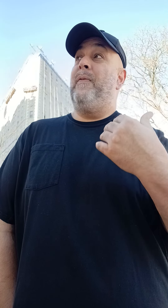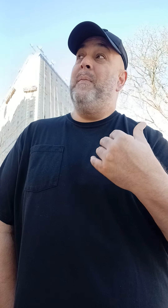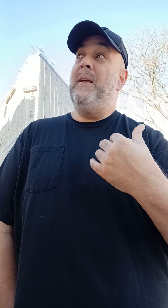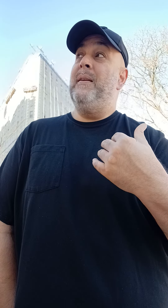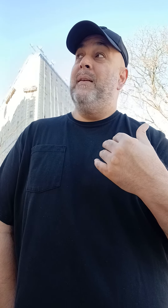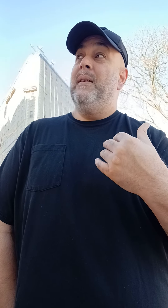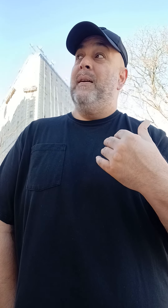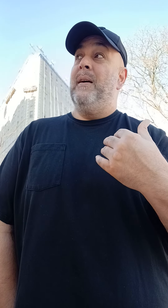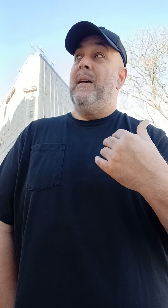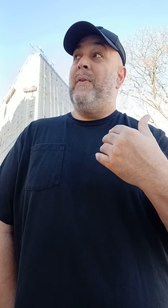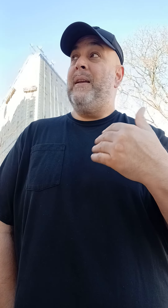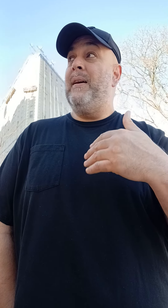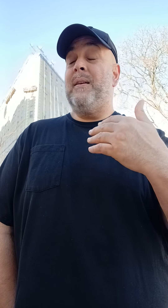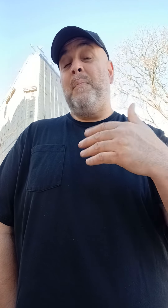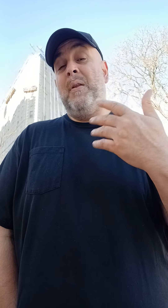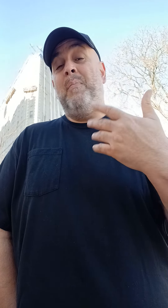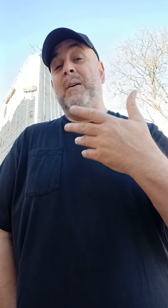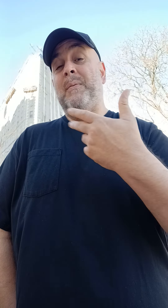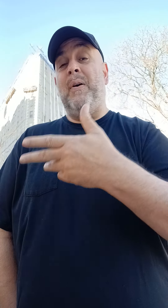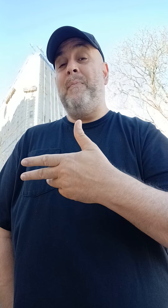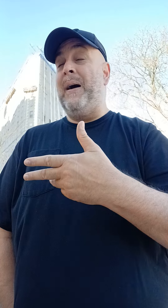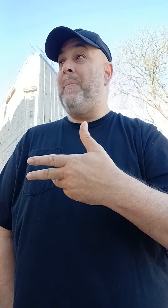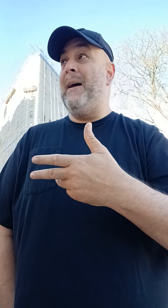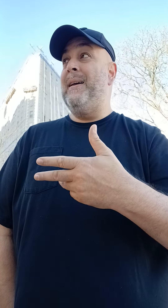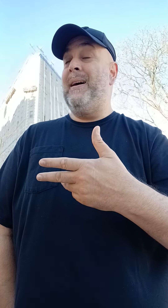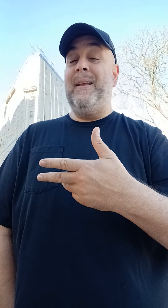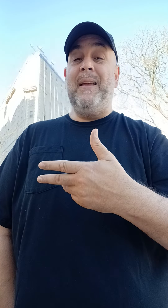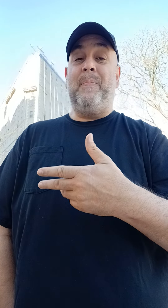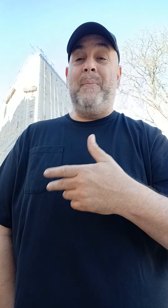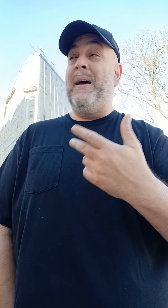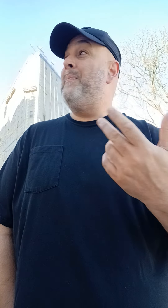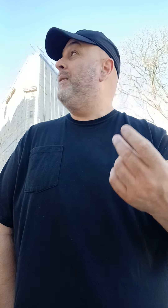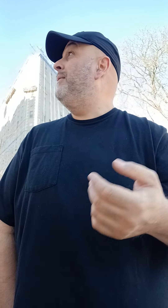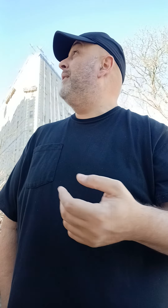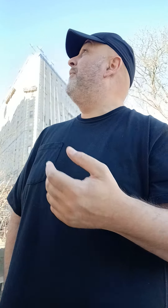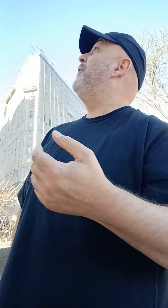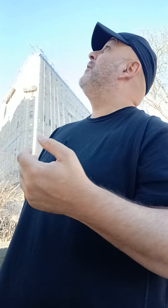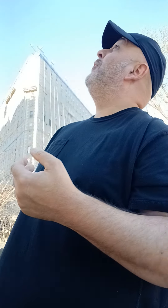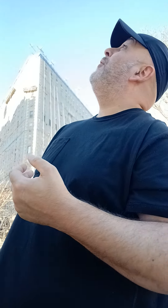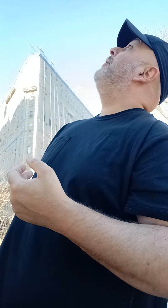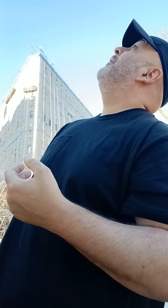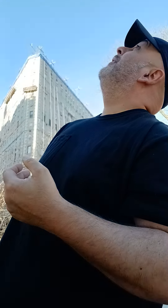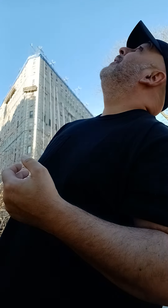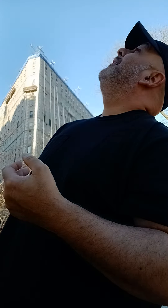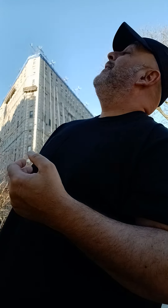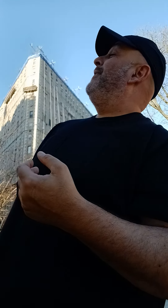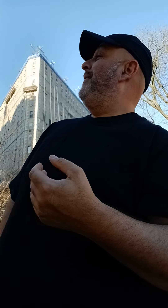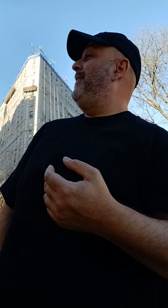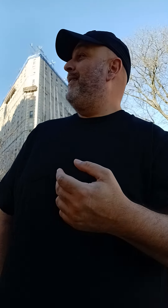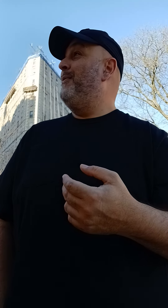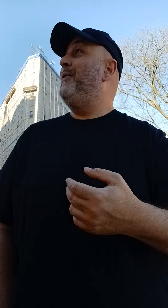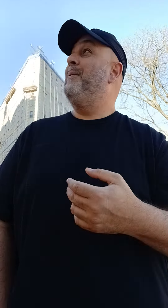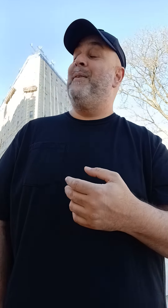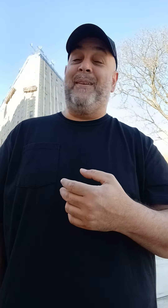Like for me, if I could get a couple of bucks above my buy-in on Ape, I'm happy. Is that a fucking hawk? Go fuck your mother.